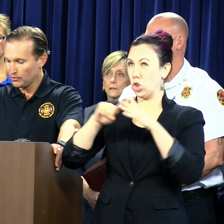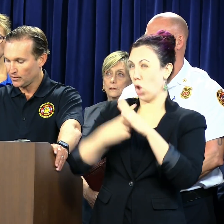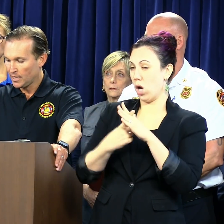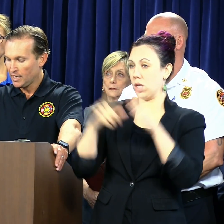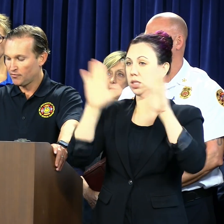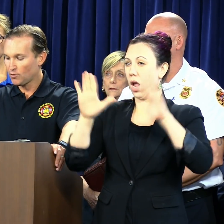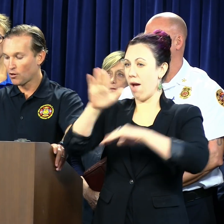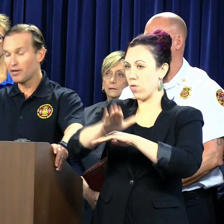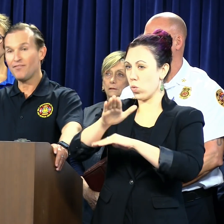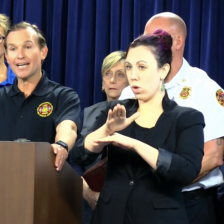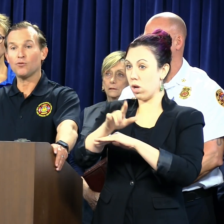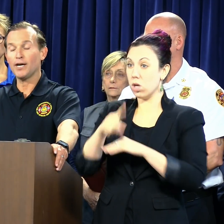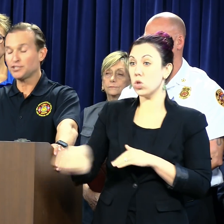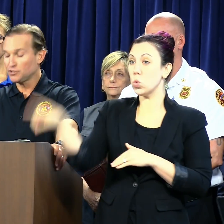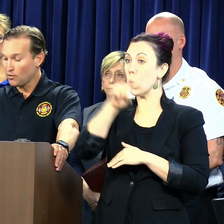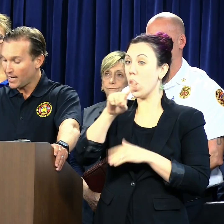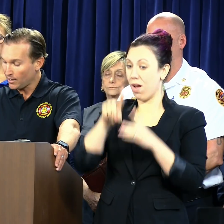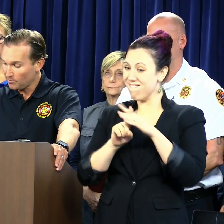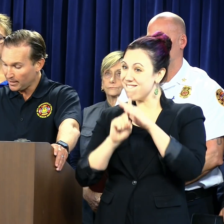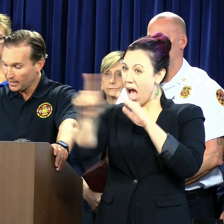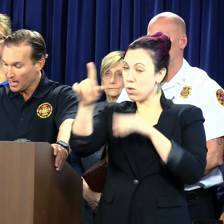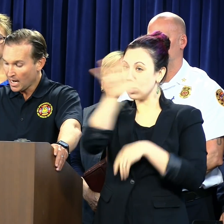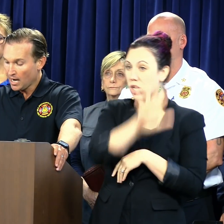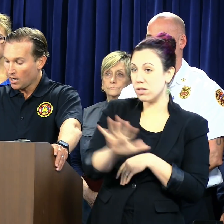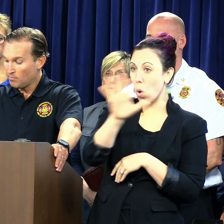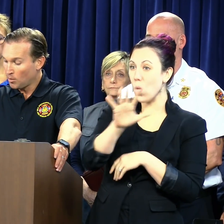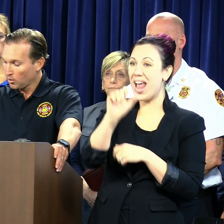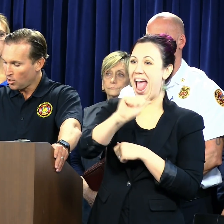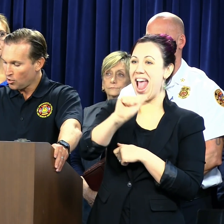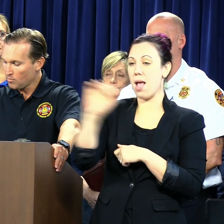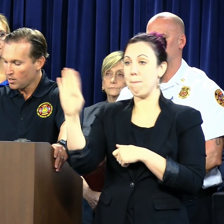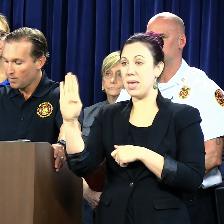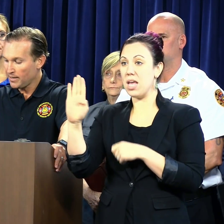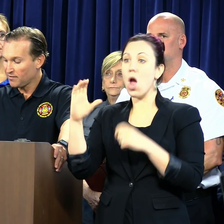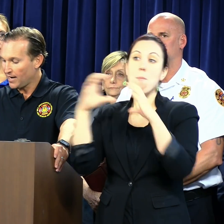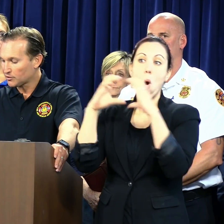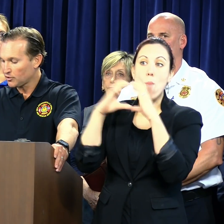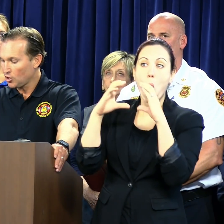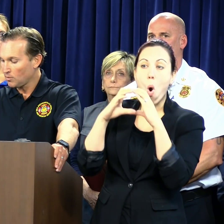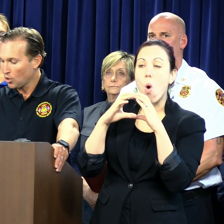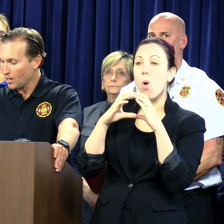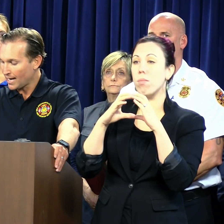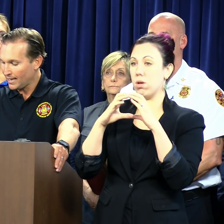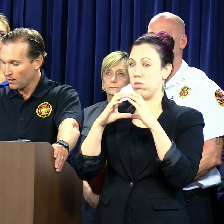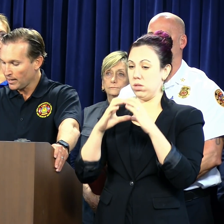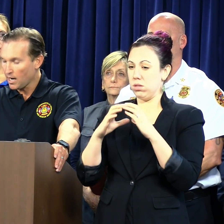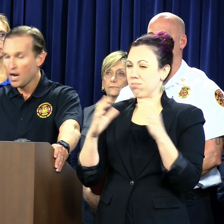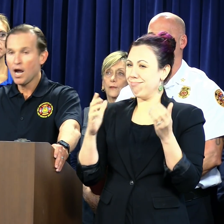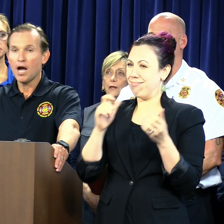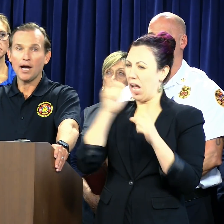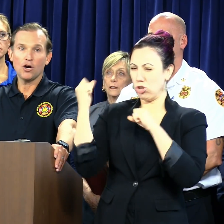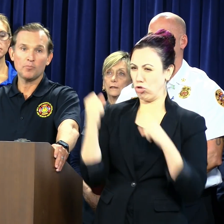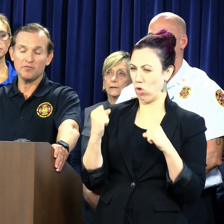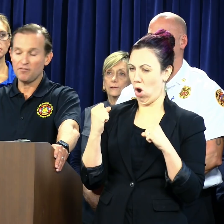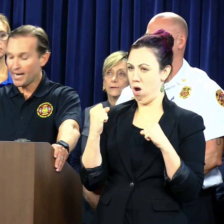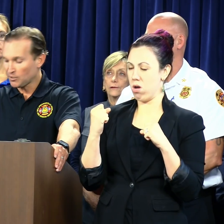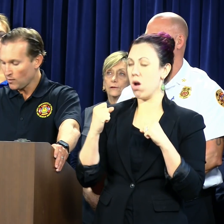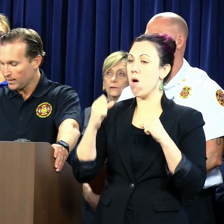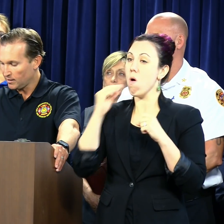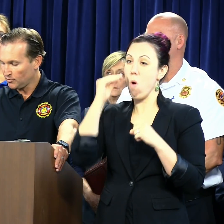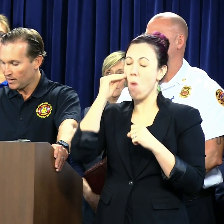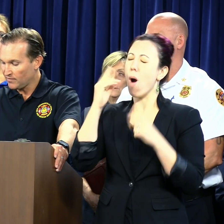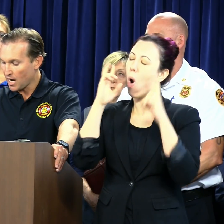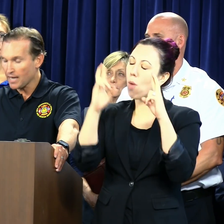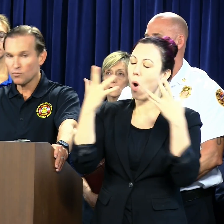afternoon. If you are in evacuation zone A or B, mobile home, manufactured home, a low-lying area, I hope you've